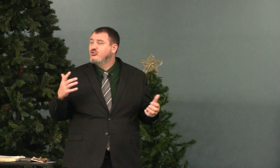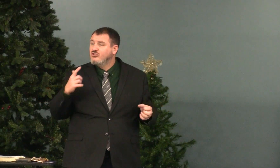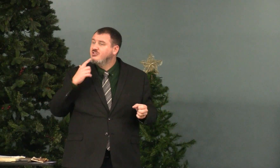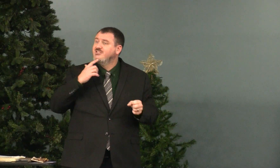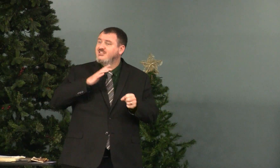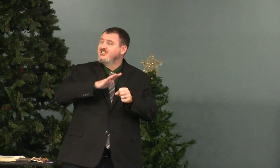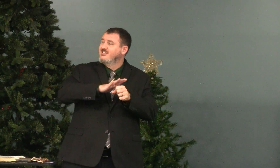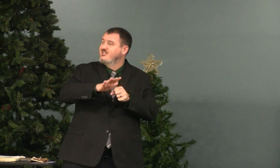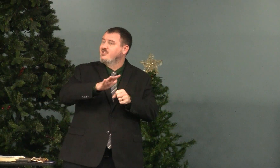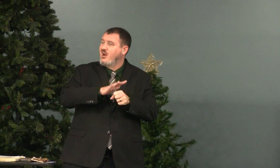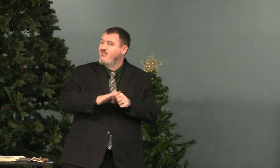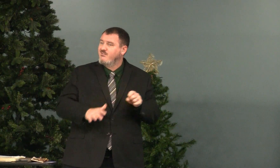How much is enough?